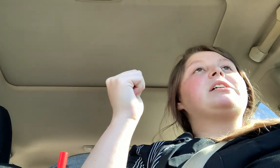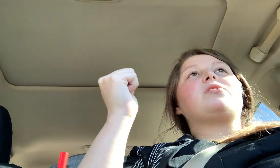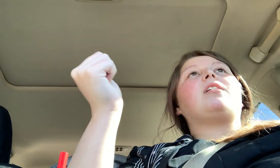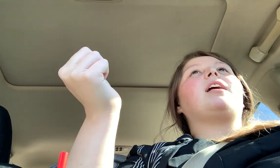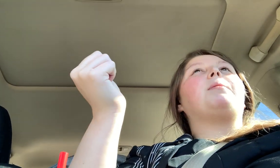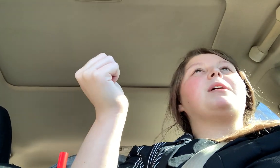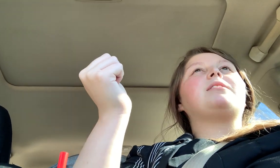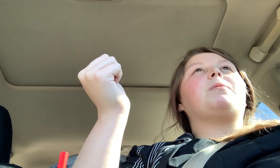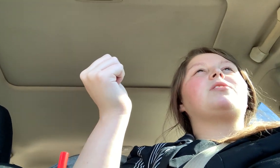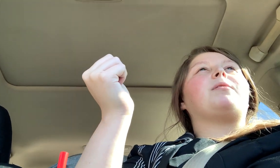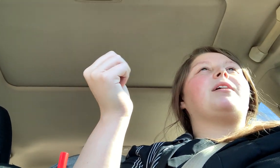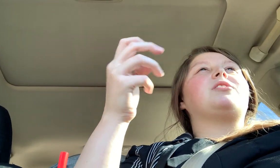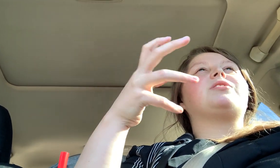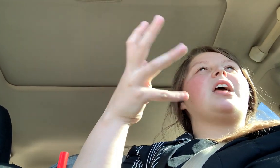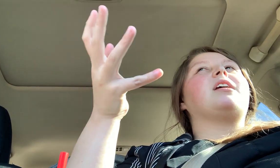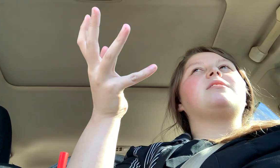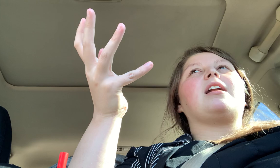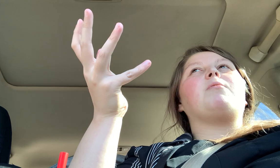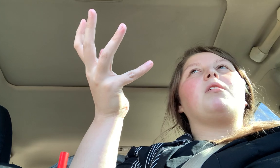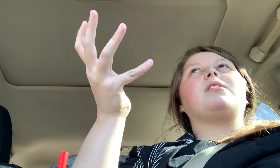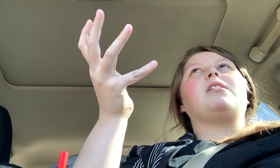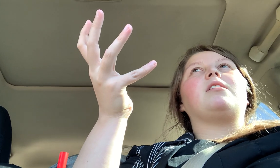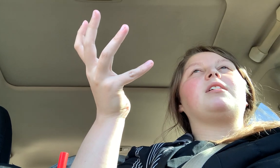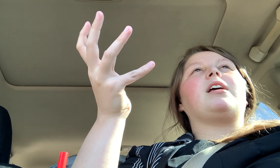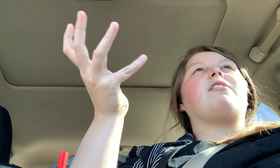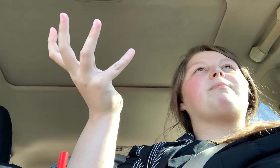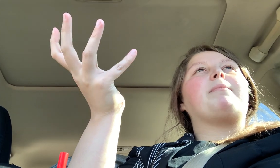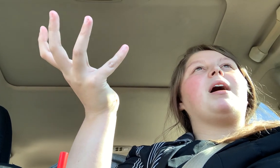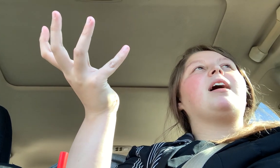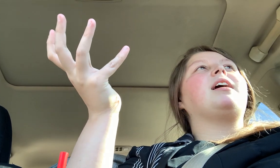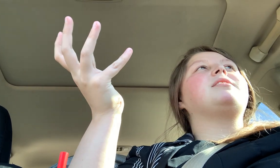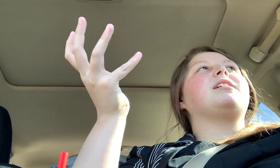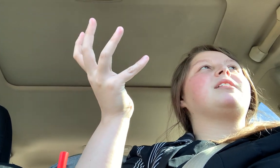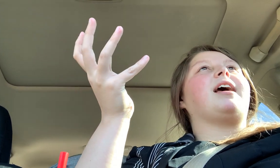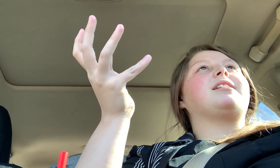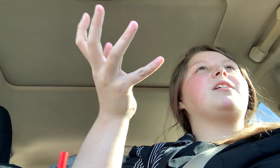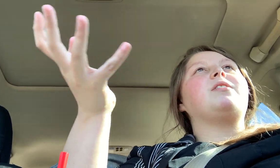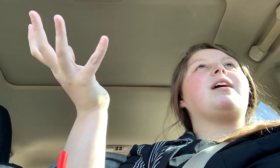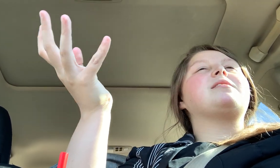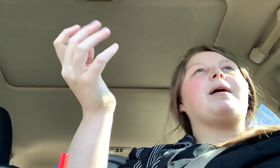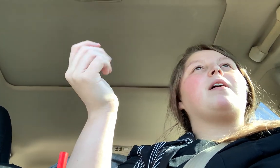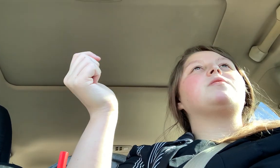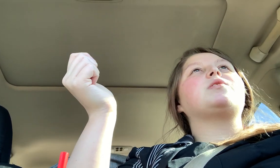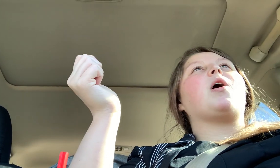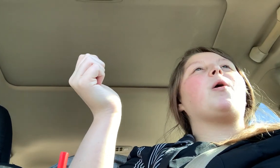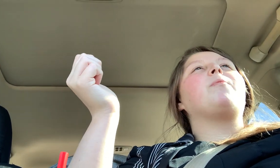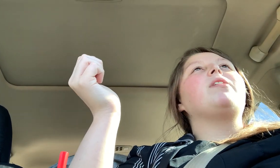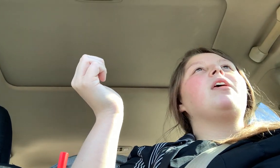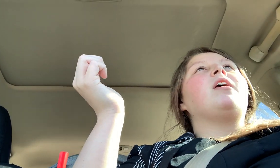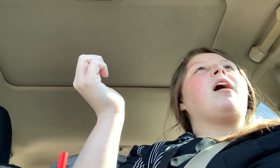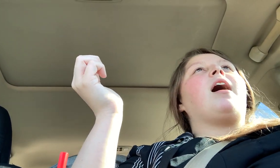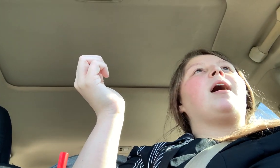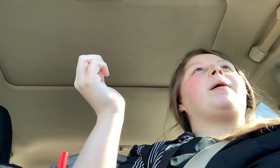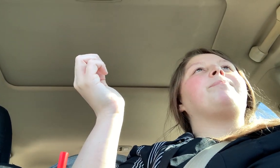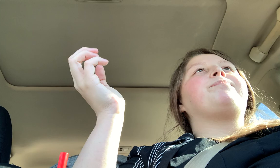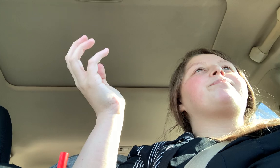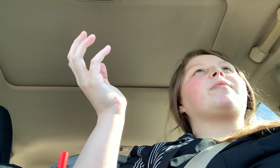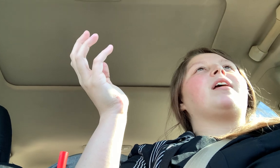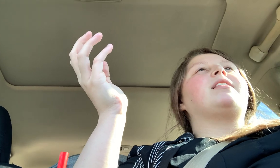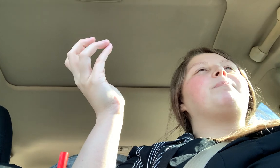cause there's a lot of updates I want to talk about. There's things that I want to get off my mind and like tell you guys about. So, um, the